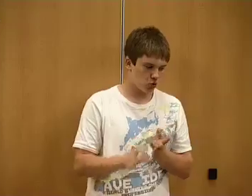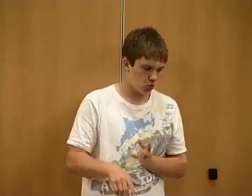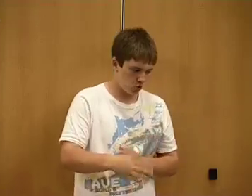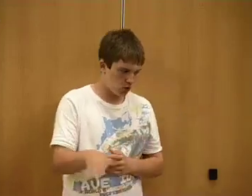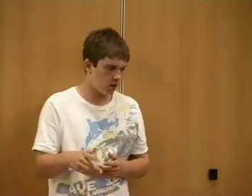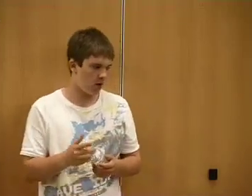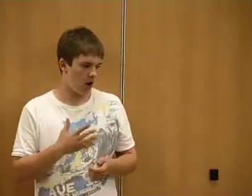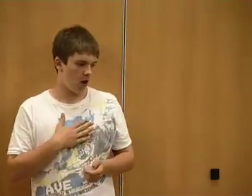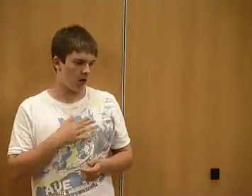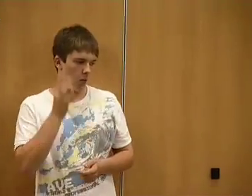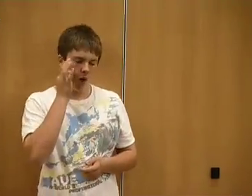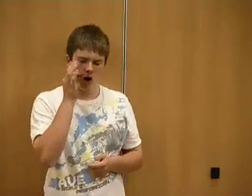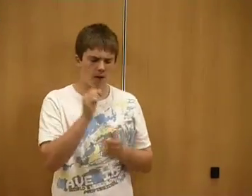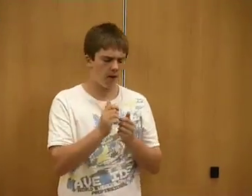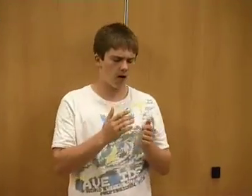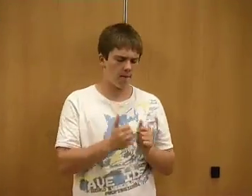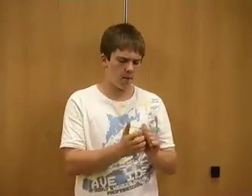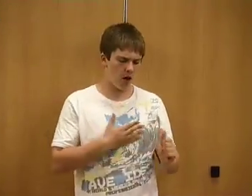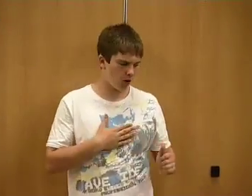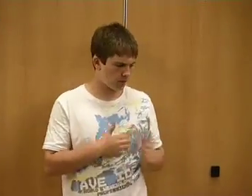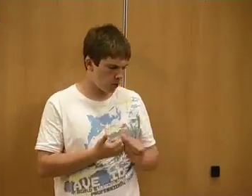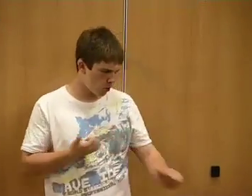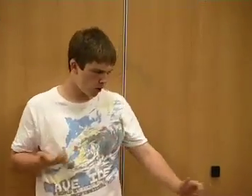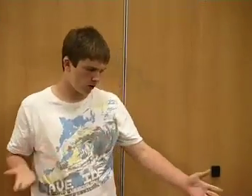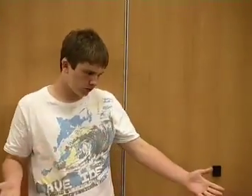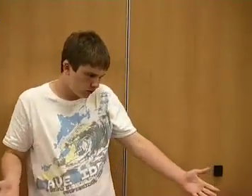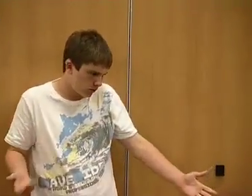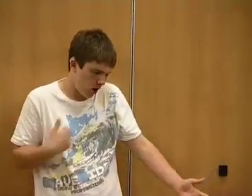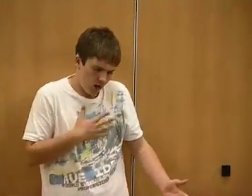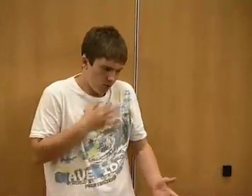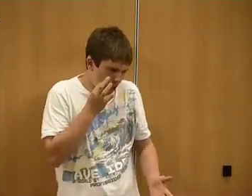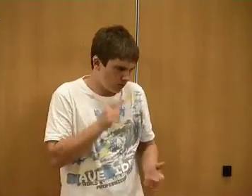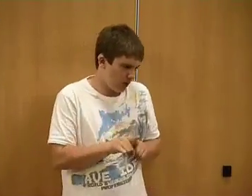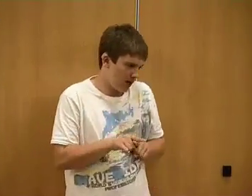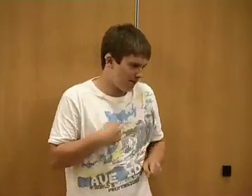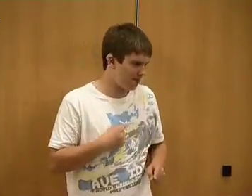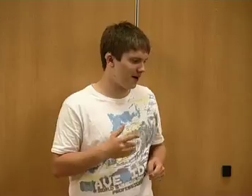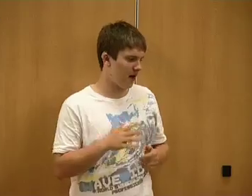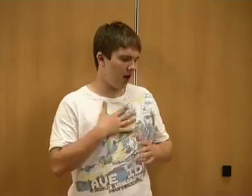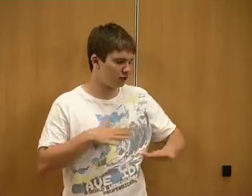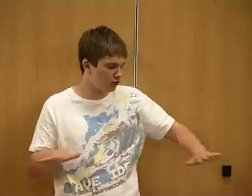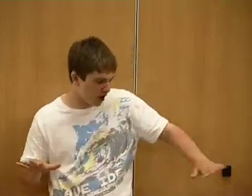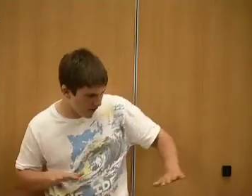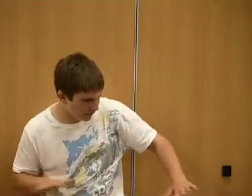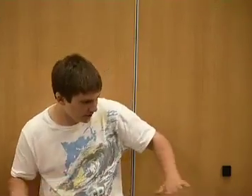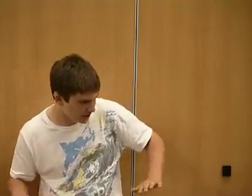So the best things that I like to do, water sports. I love water sports. I'm always in the water. love